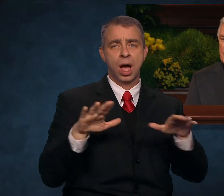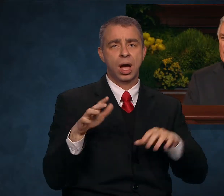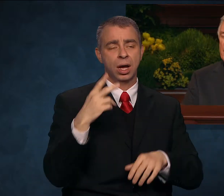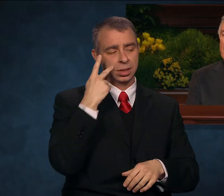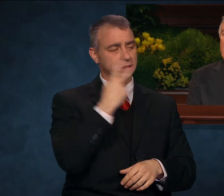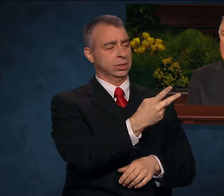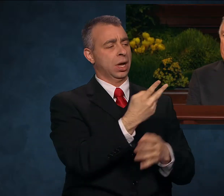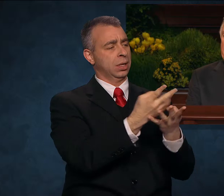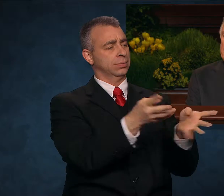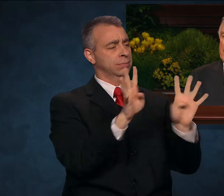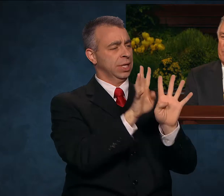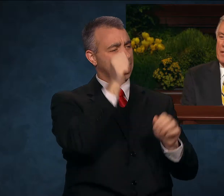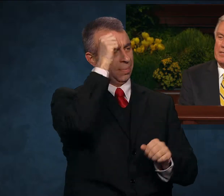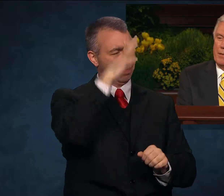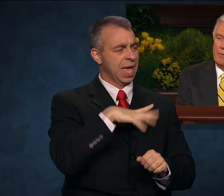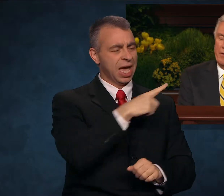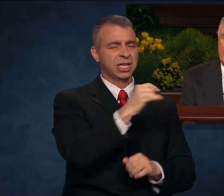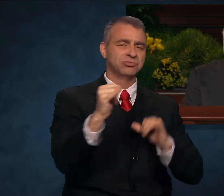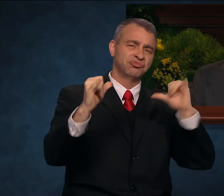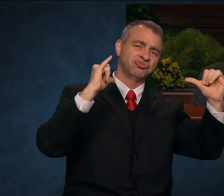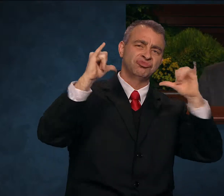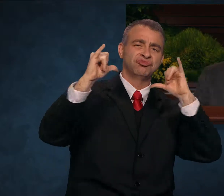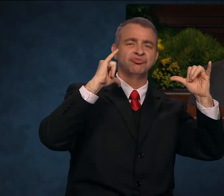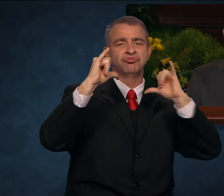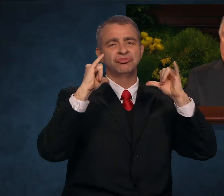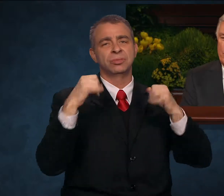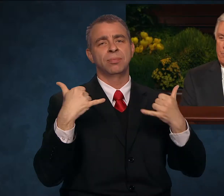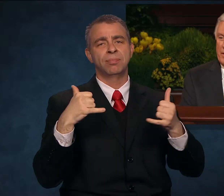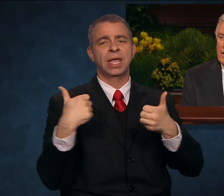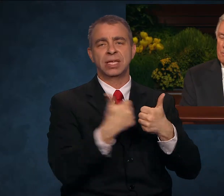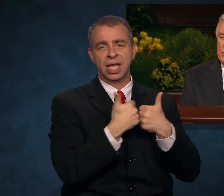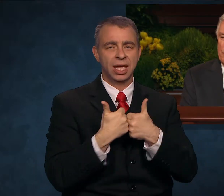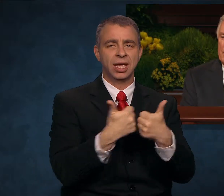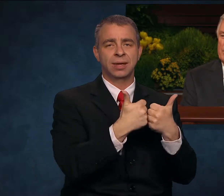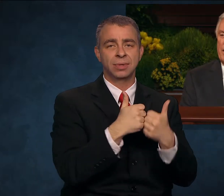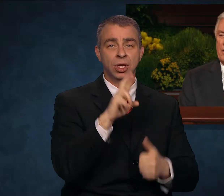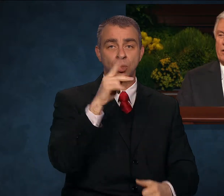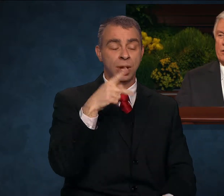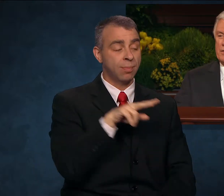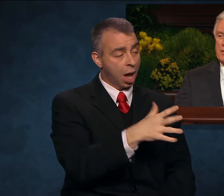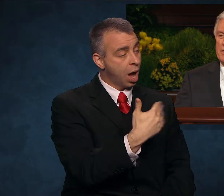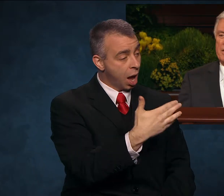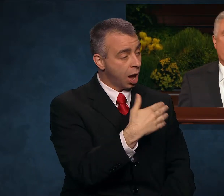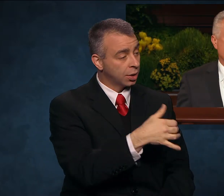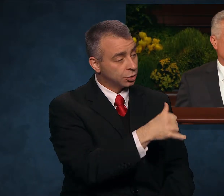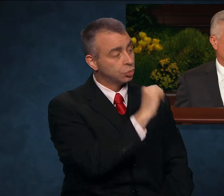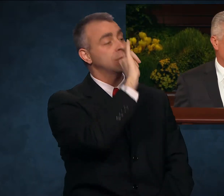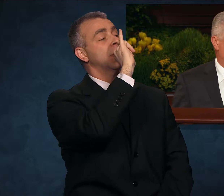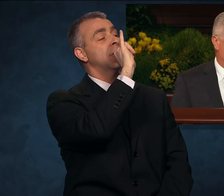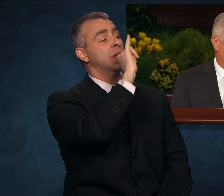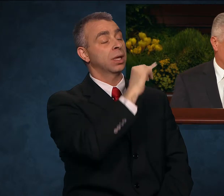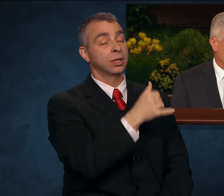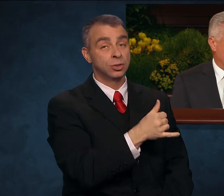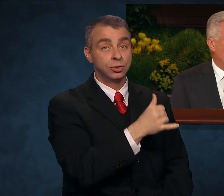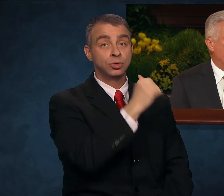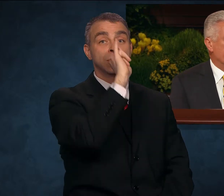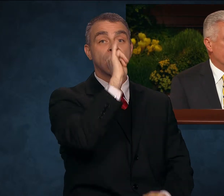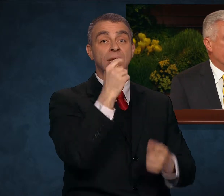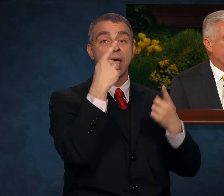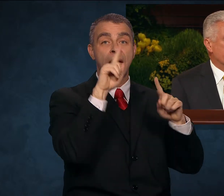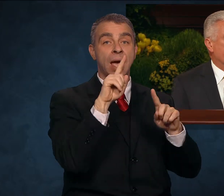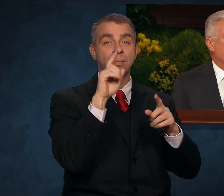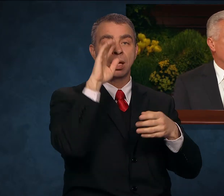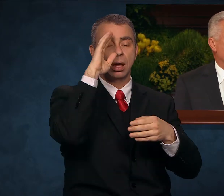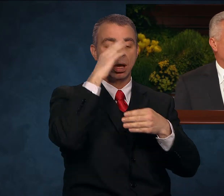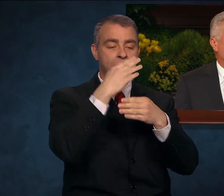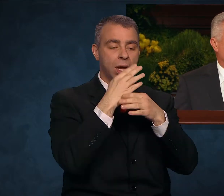games. After accepting some of their liquor, Rip becomes drowsy and closes his eyes for a moment. When he opens